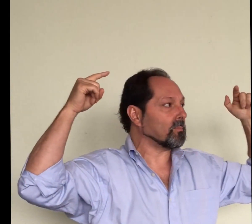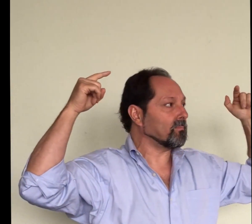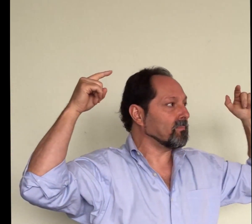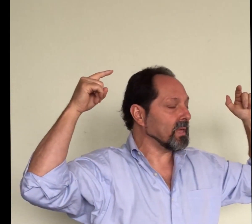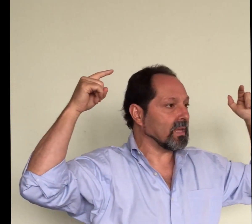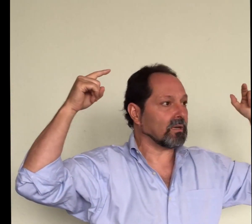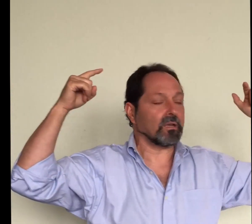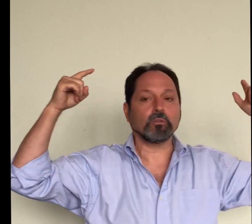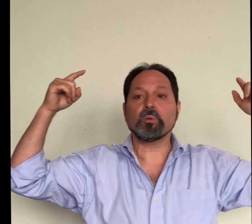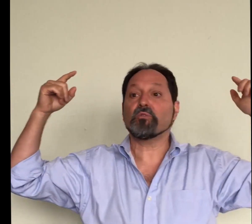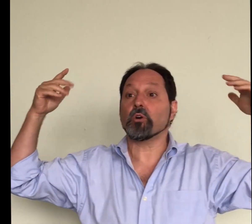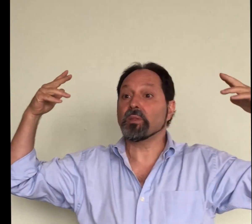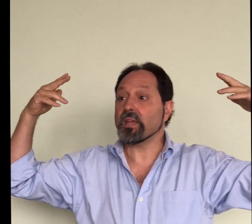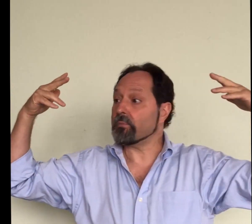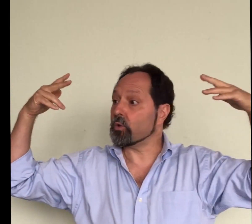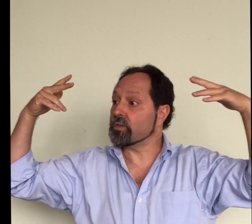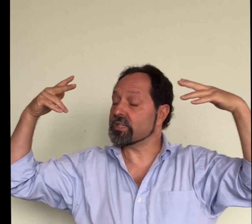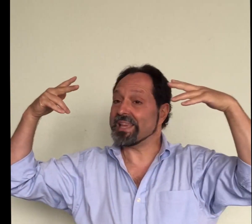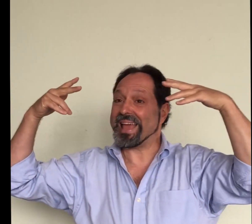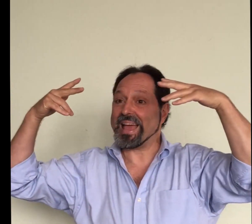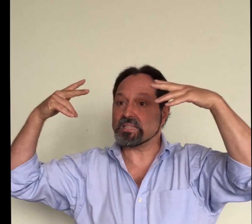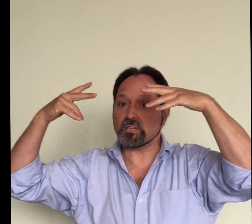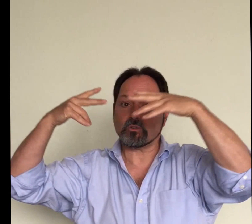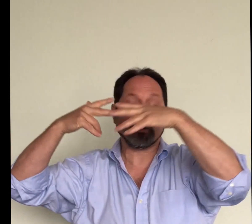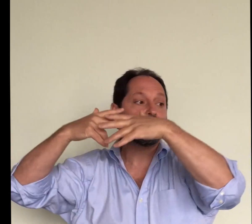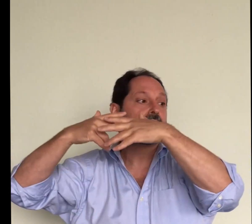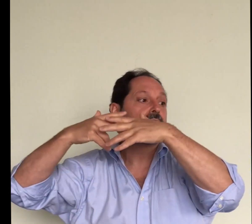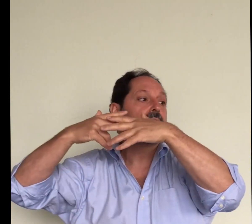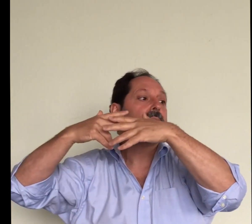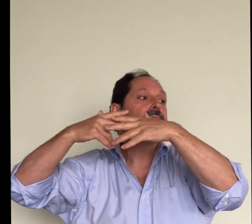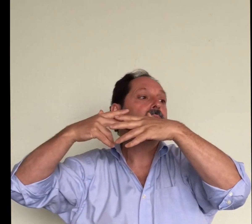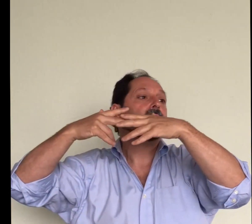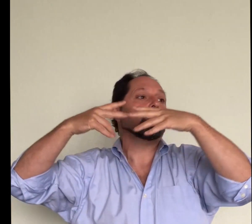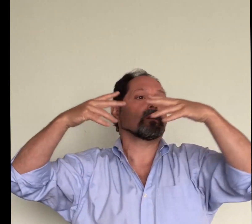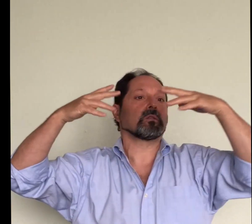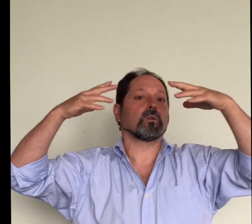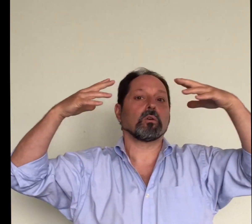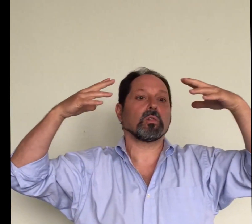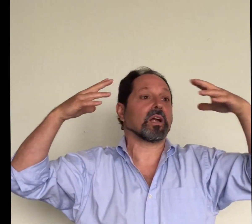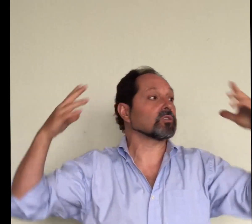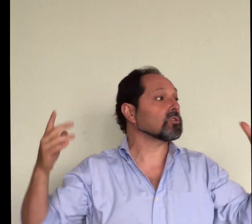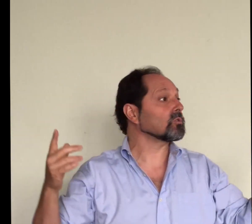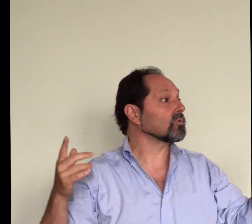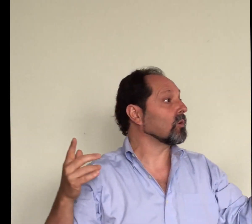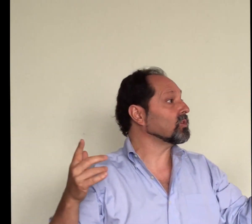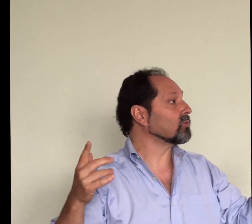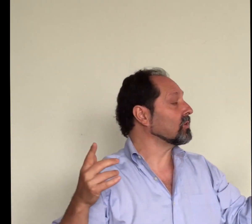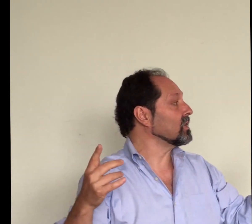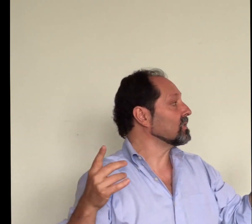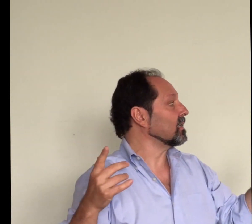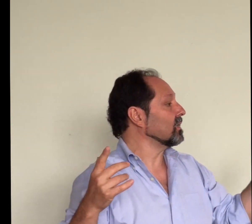appear to be forming the embryo is the anterior commissure the largest commissure is the